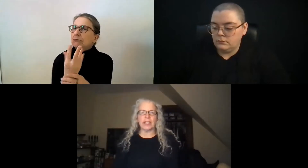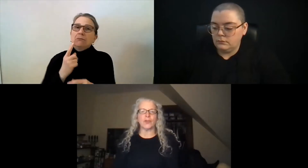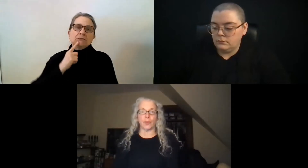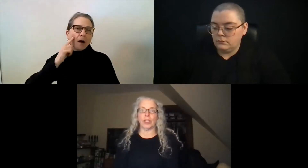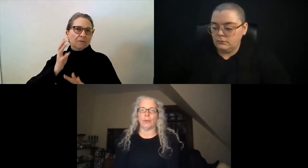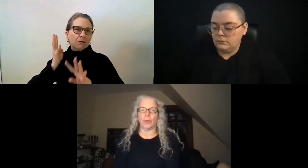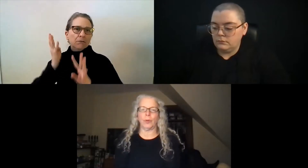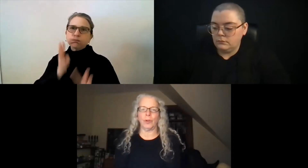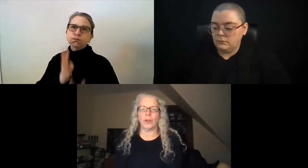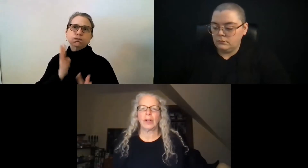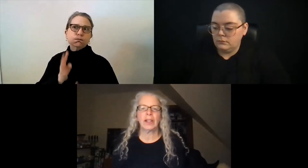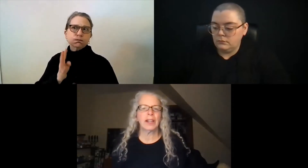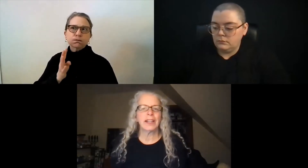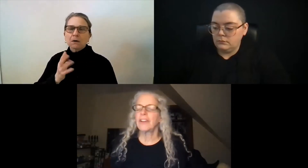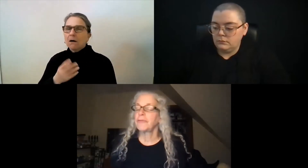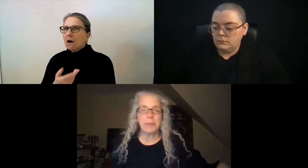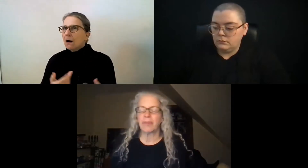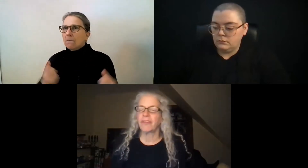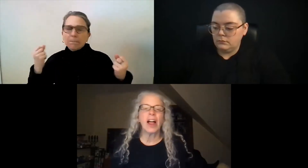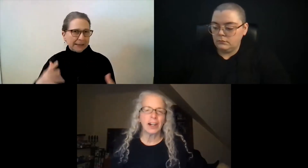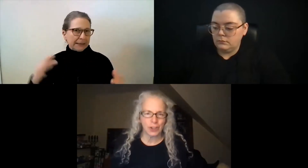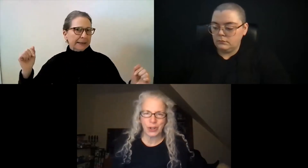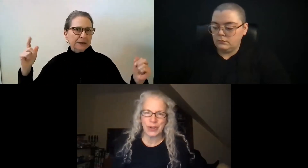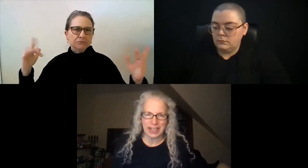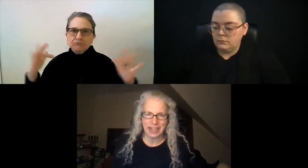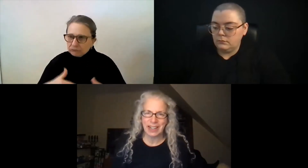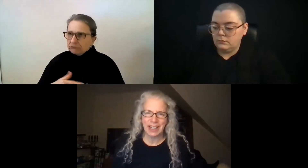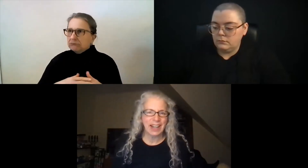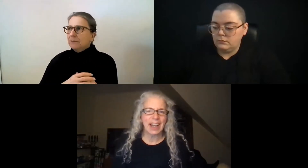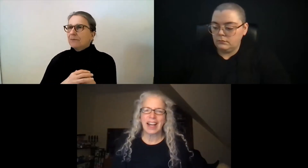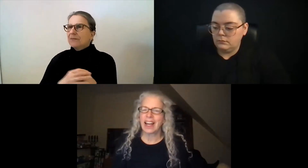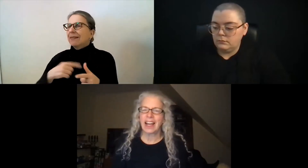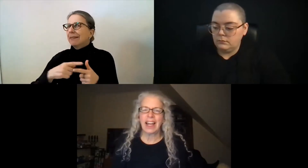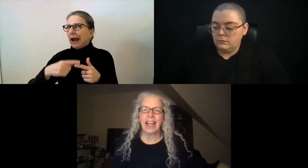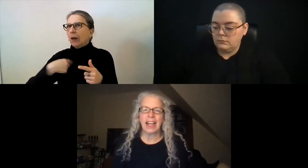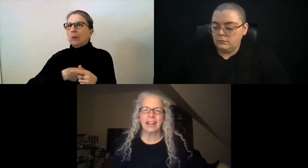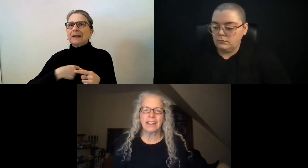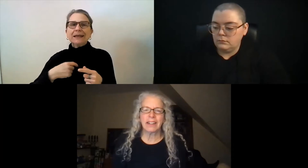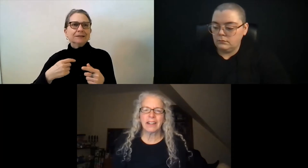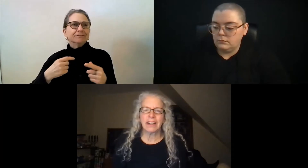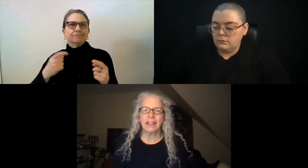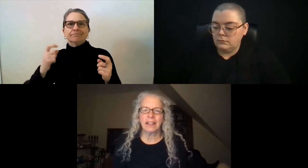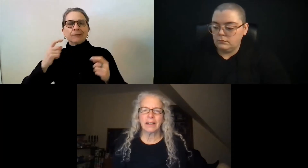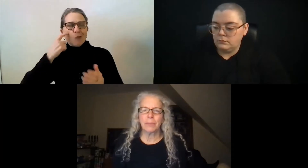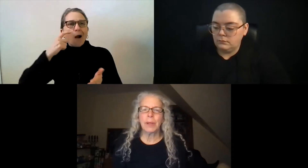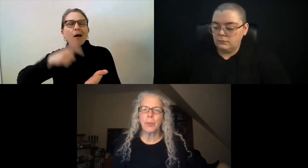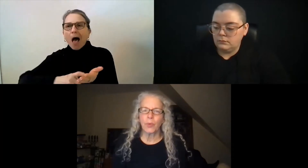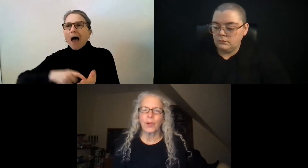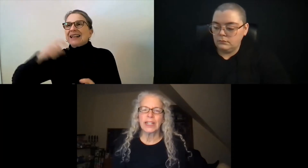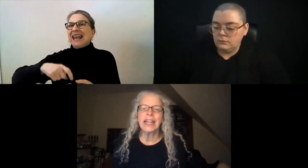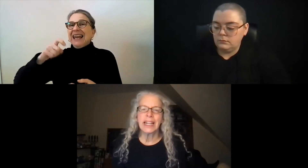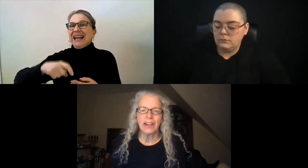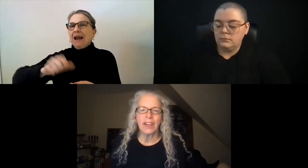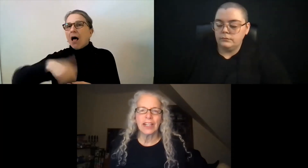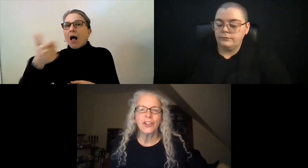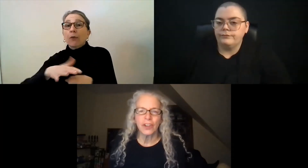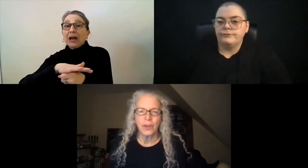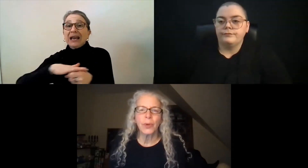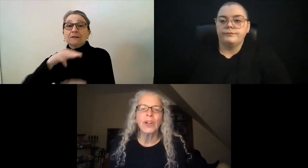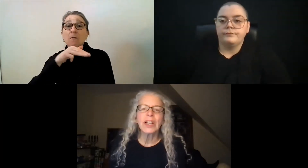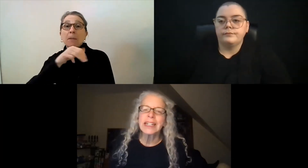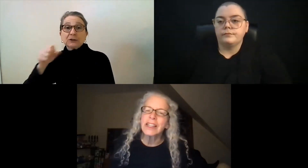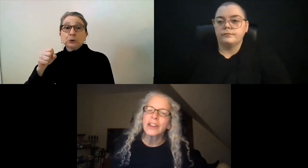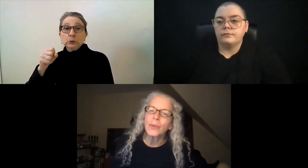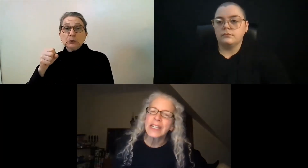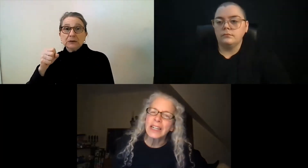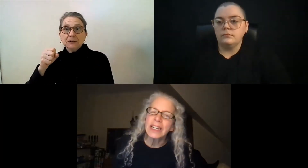services really grew. Deaf people flocked to it and people were really taking advantage of